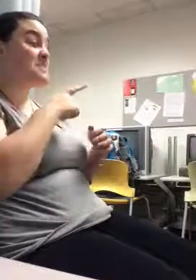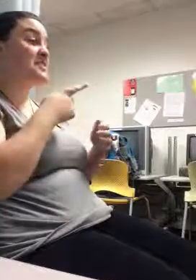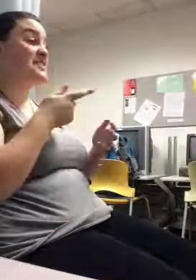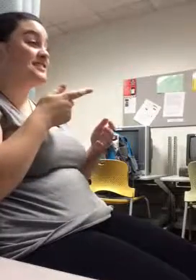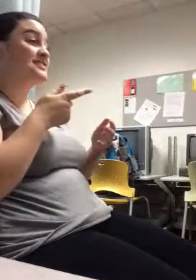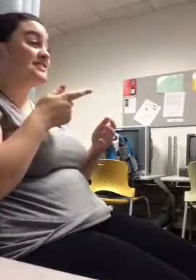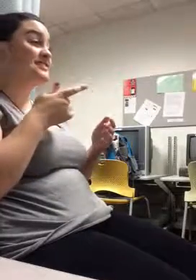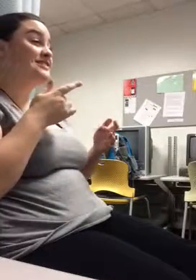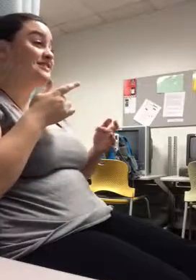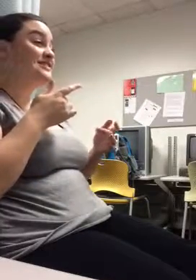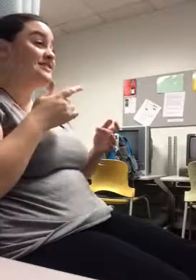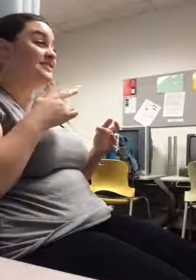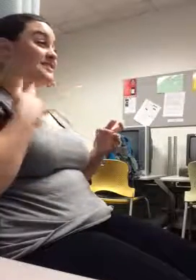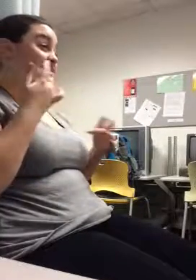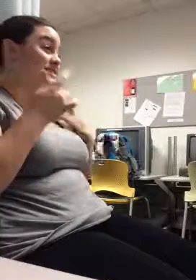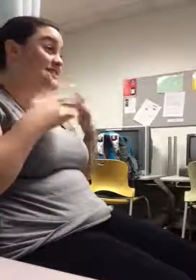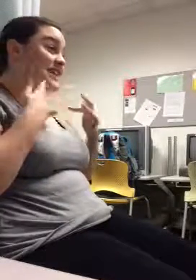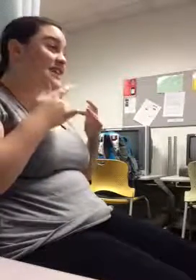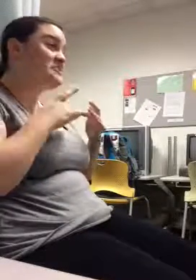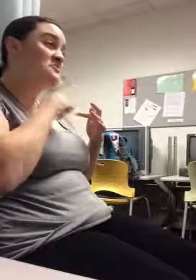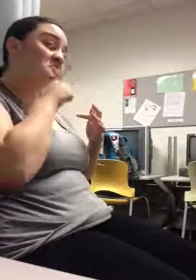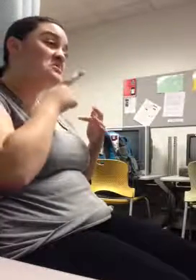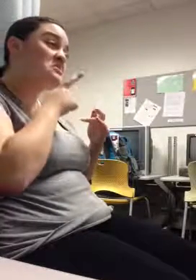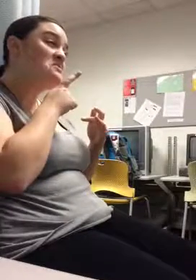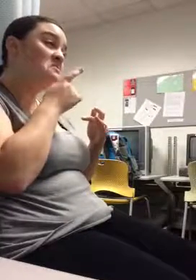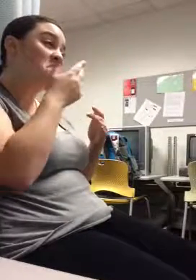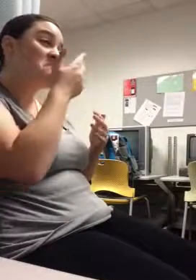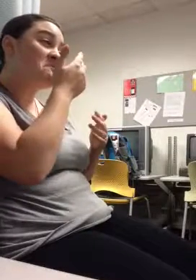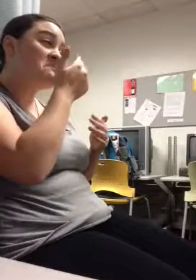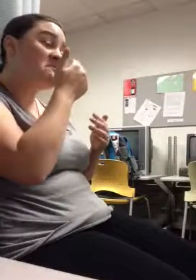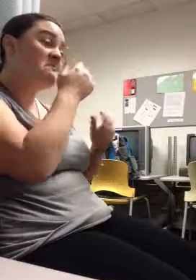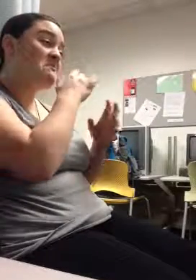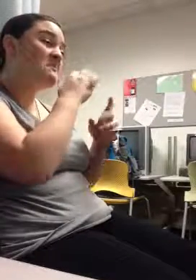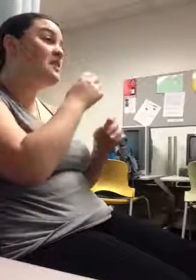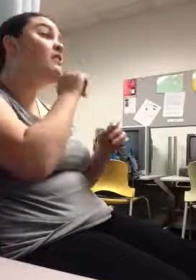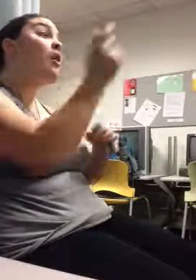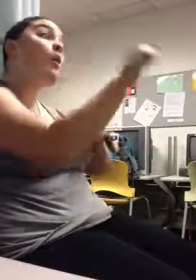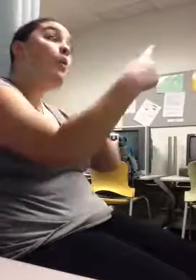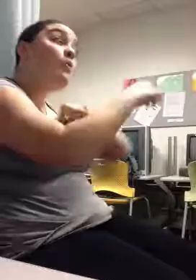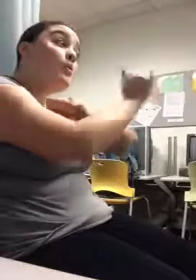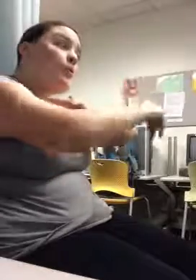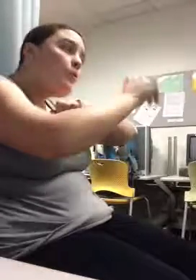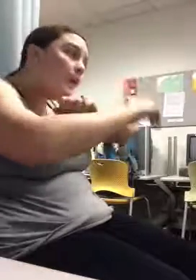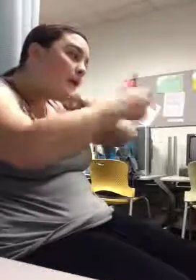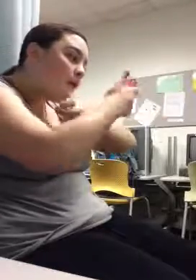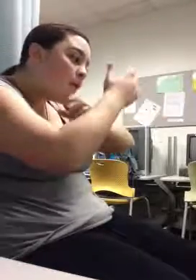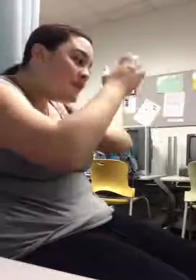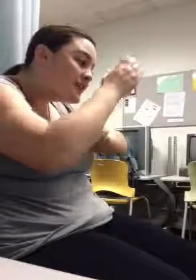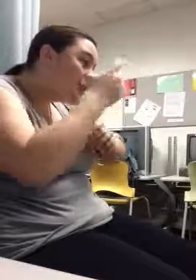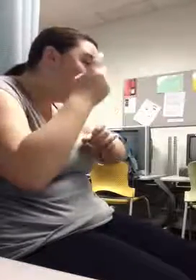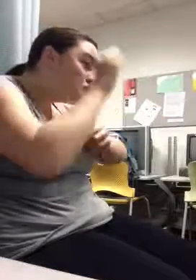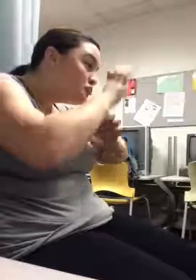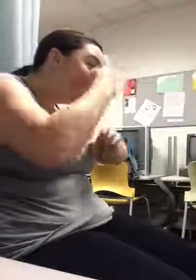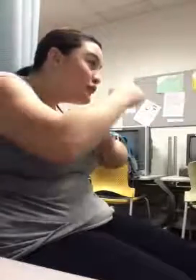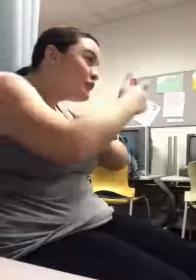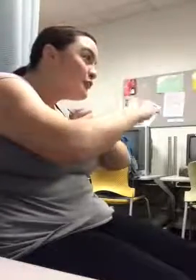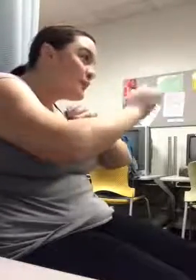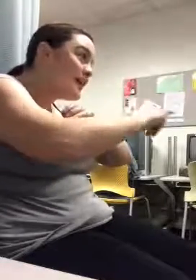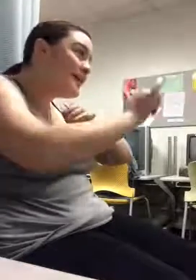It's something we will never forget. Not only the whale watching experience, but also our little struggle